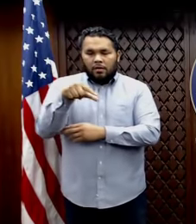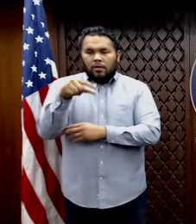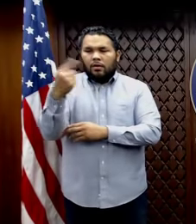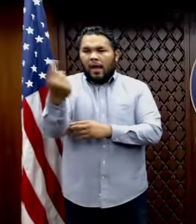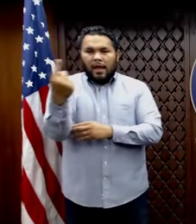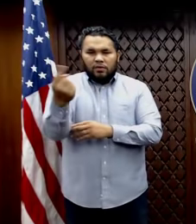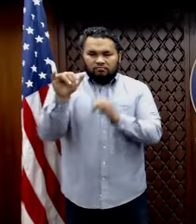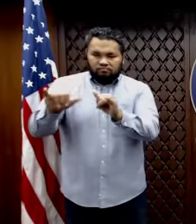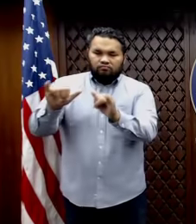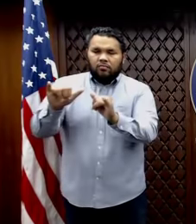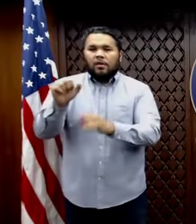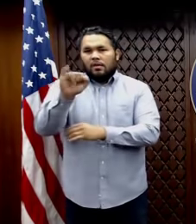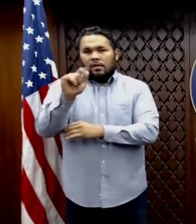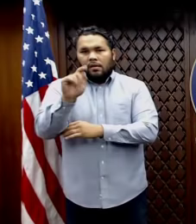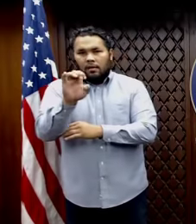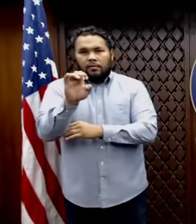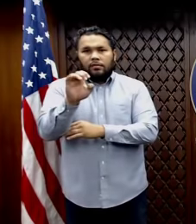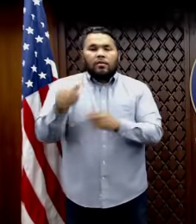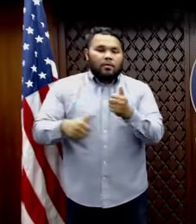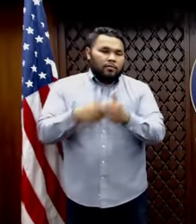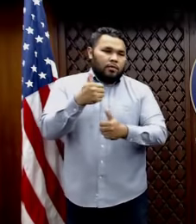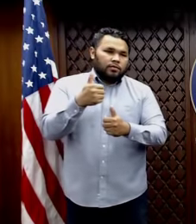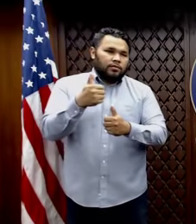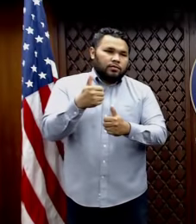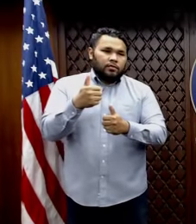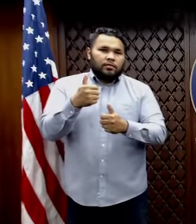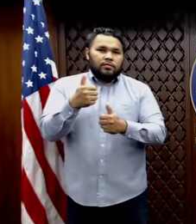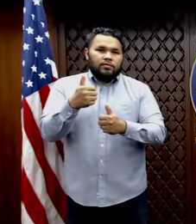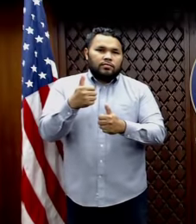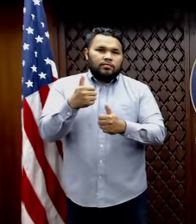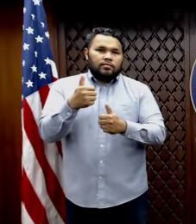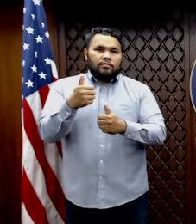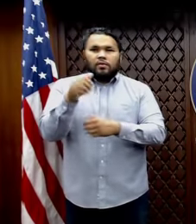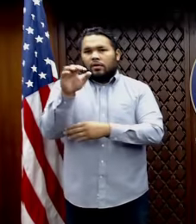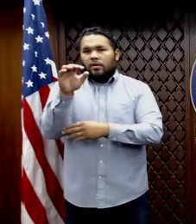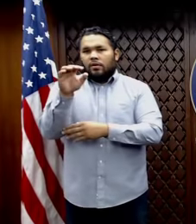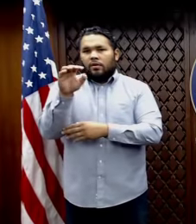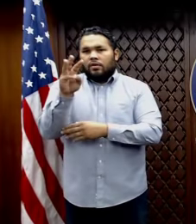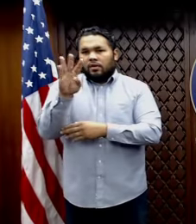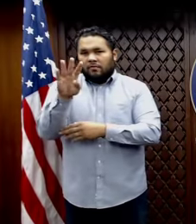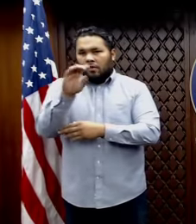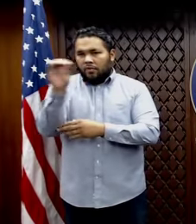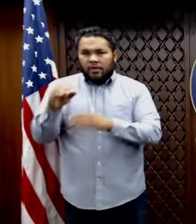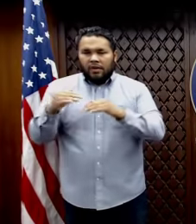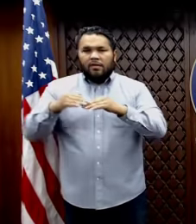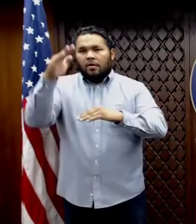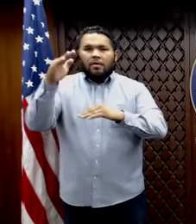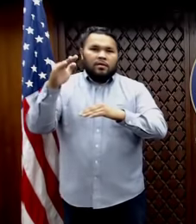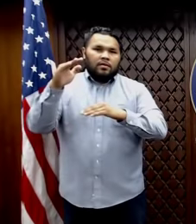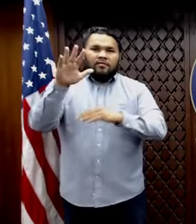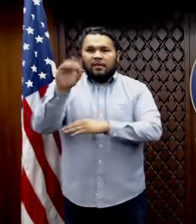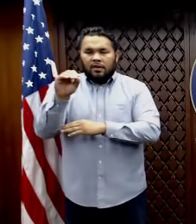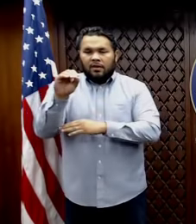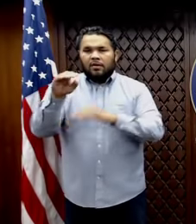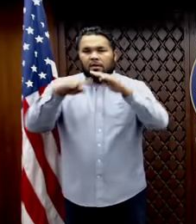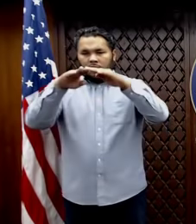The majority of the positive cases, 64%, are people over the age of 50 years. 36% are those under